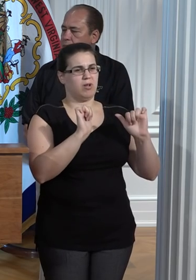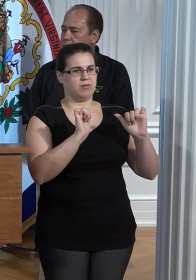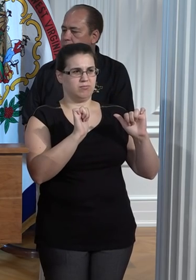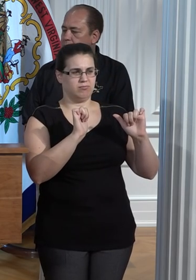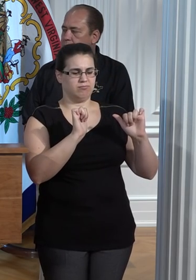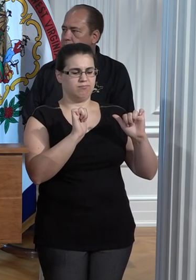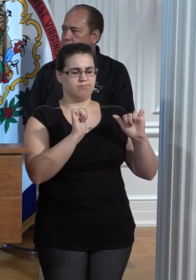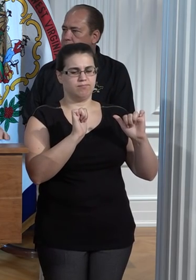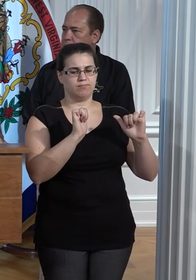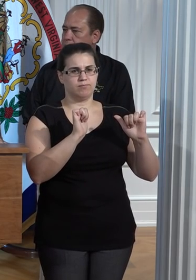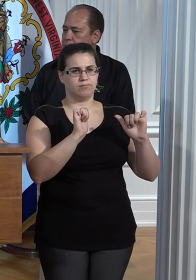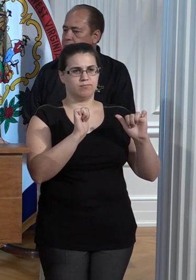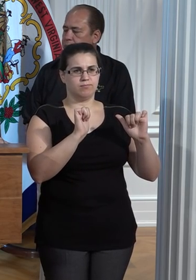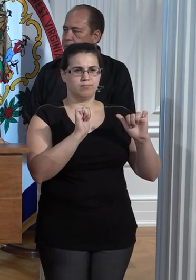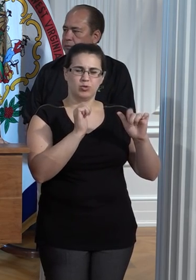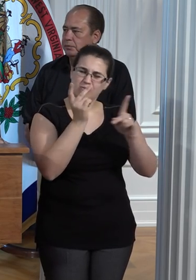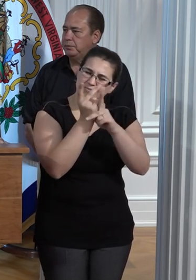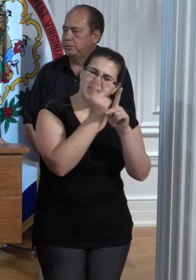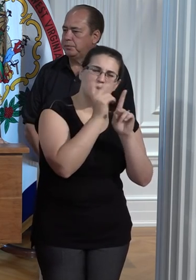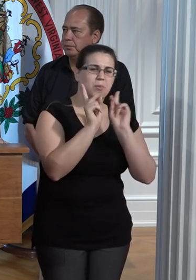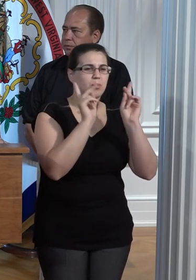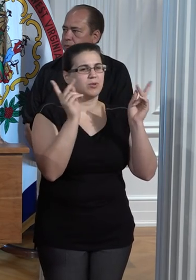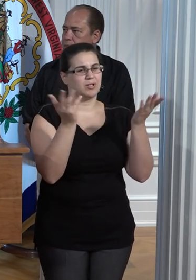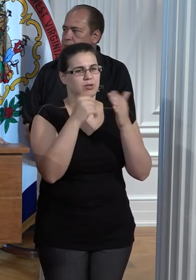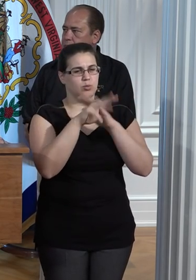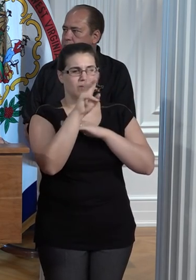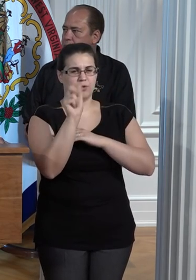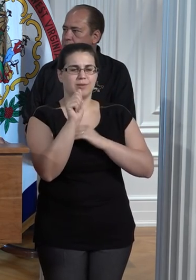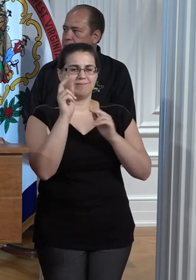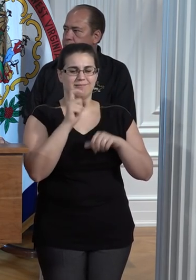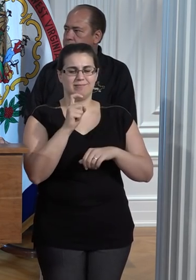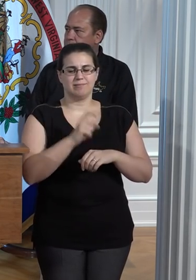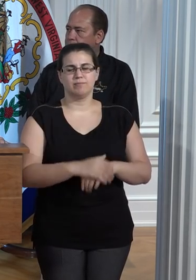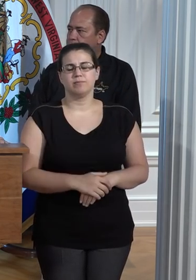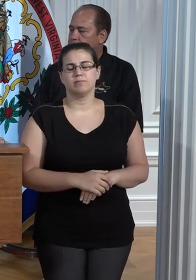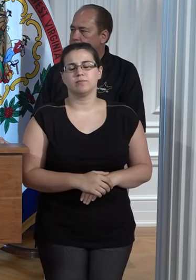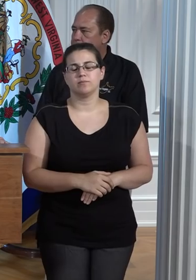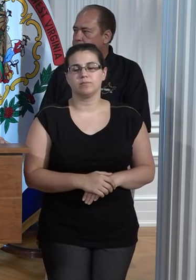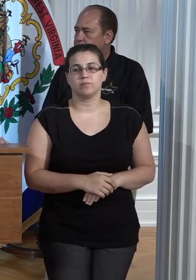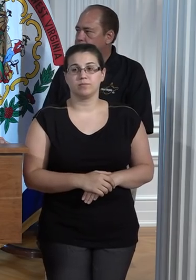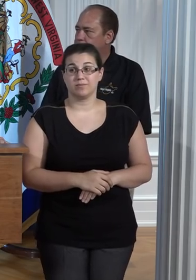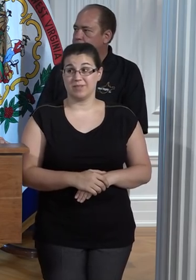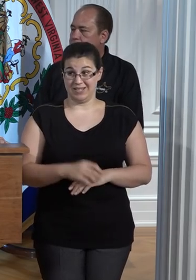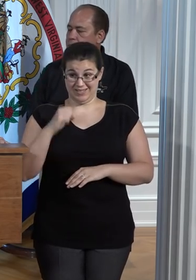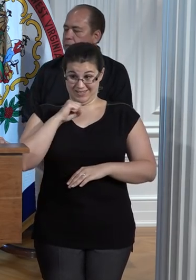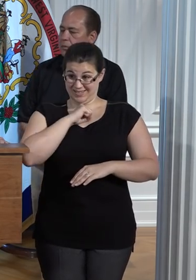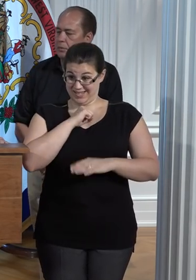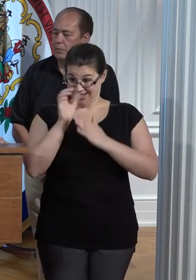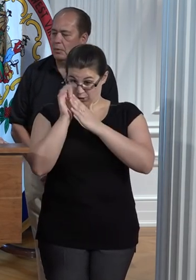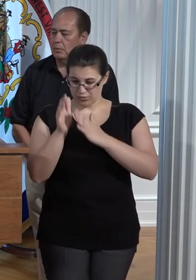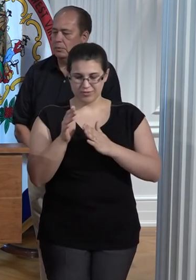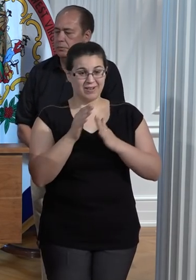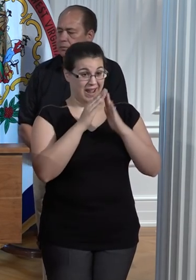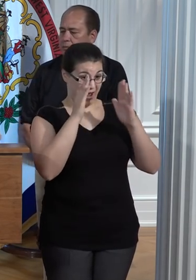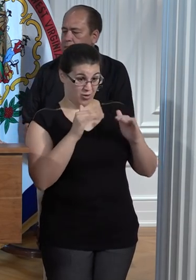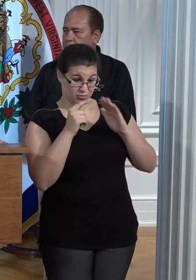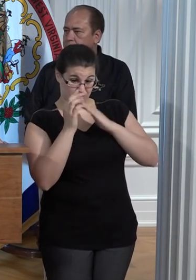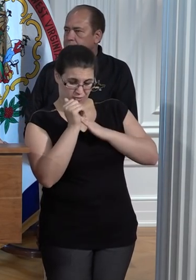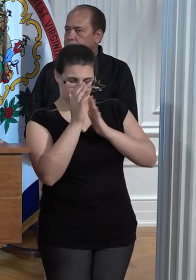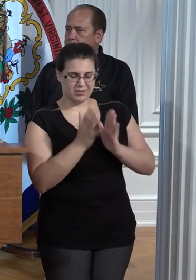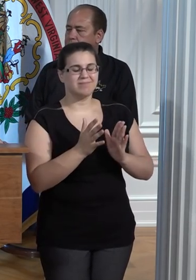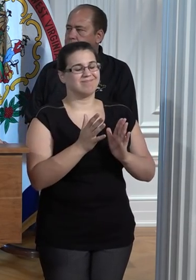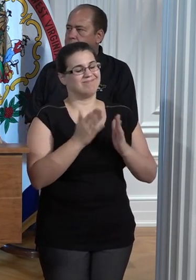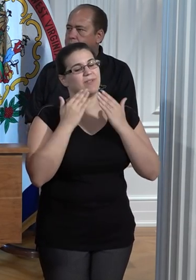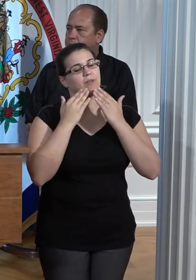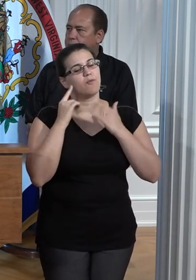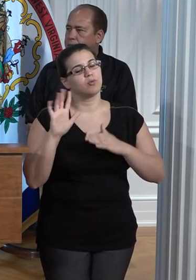prepared to address the needs of the people of West Virginia. And to our Senate and House leadership, thank you for your leadership. I came